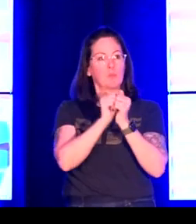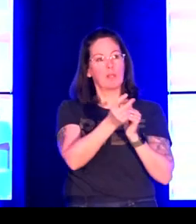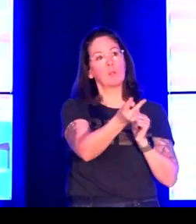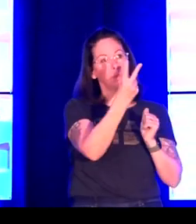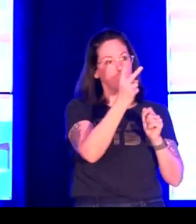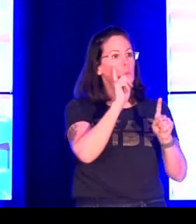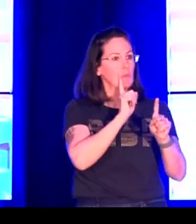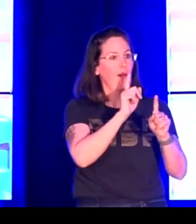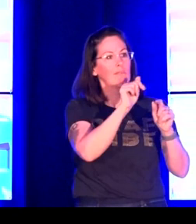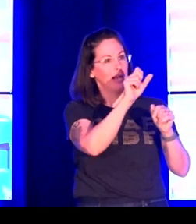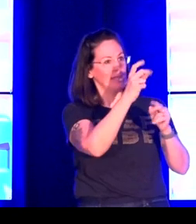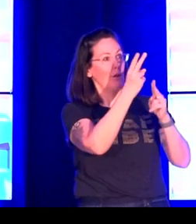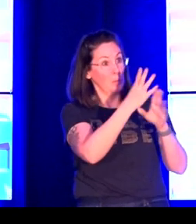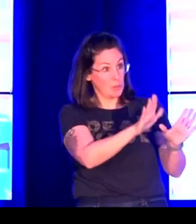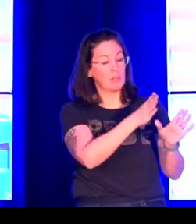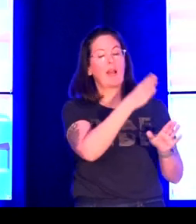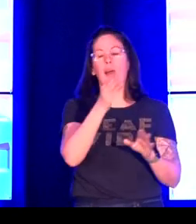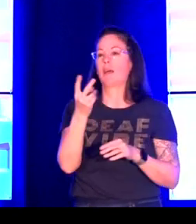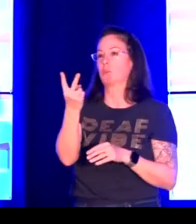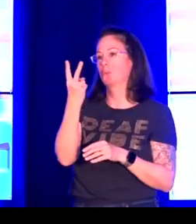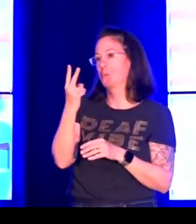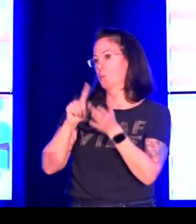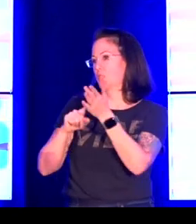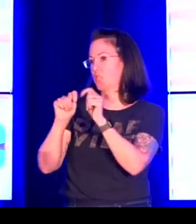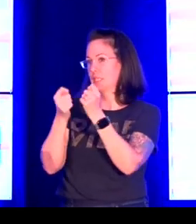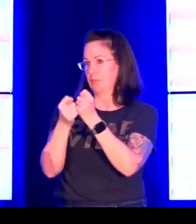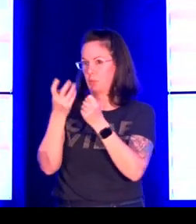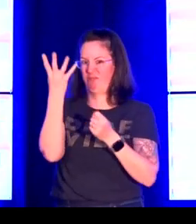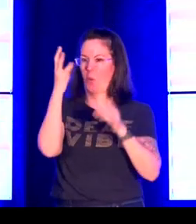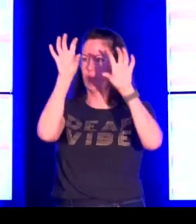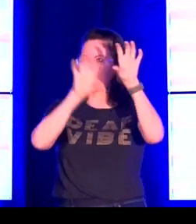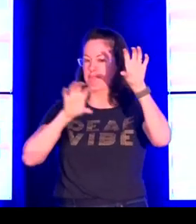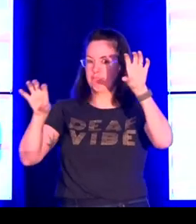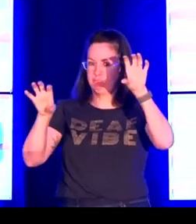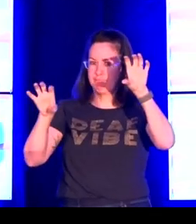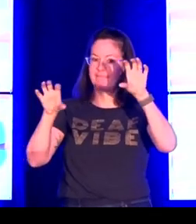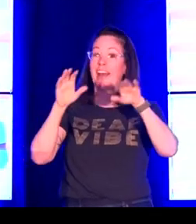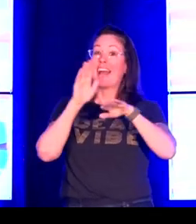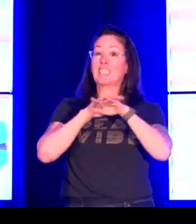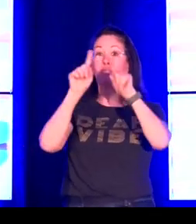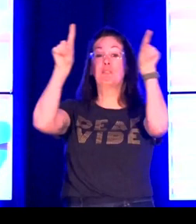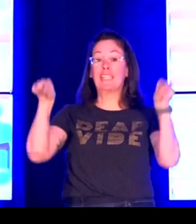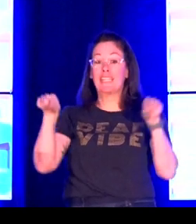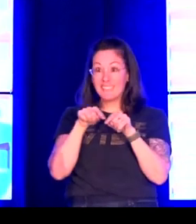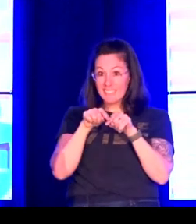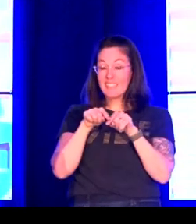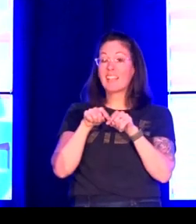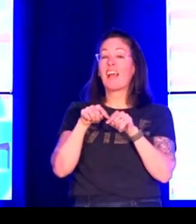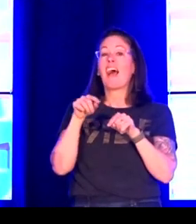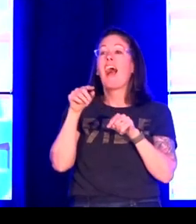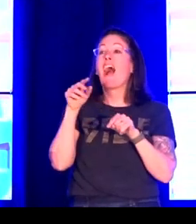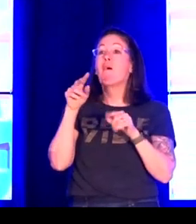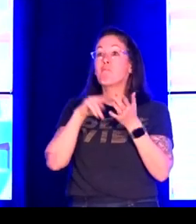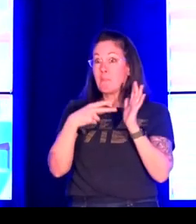that were two-hour interviews, including two